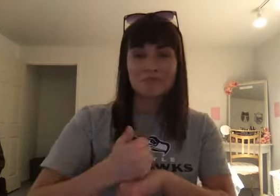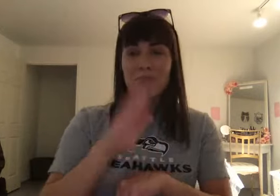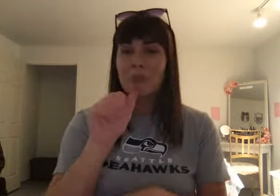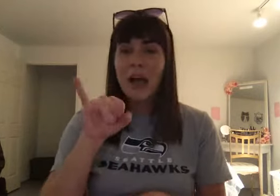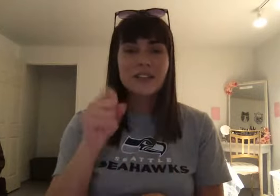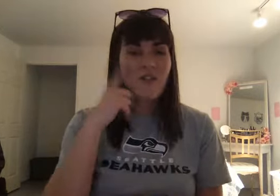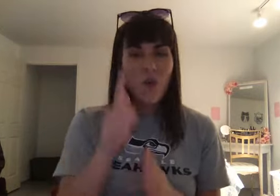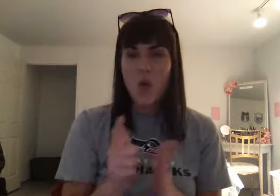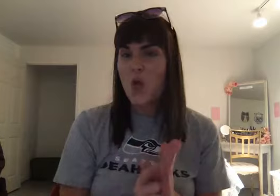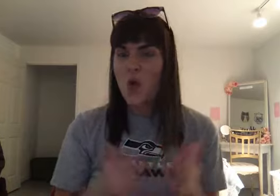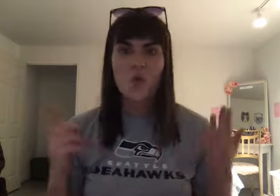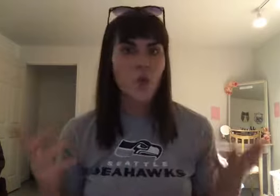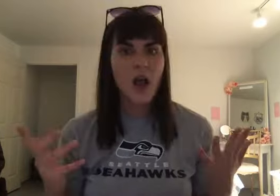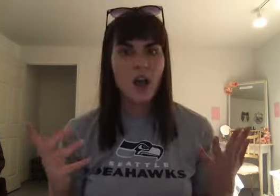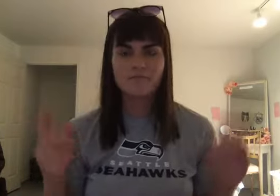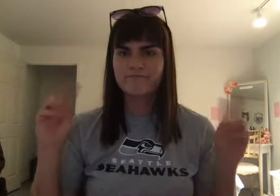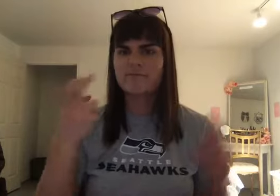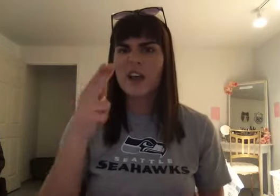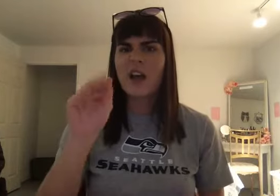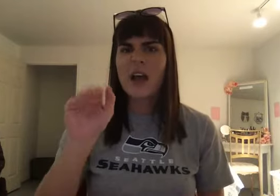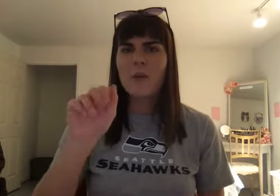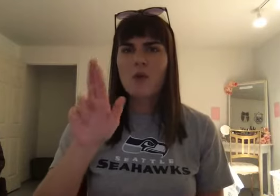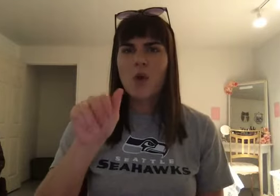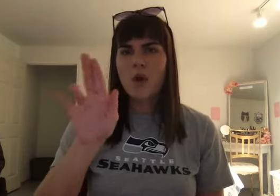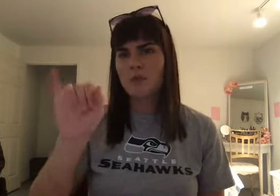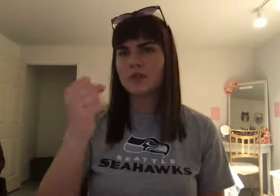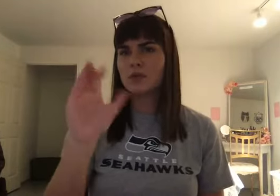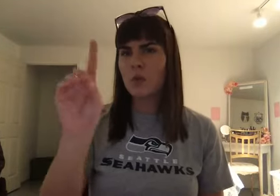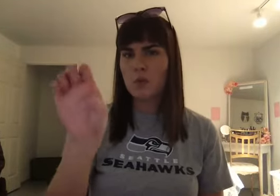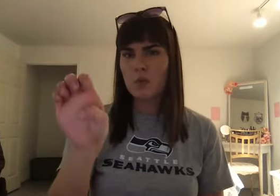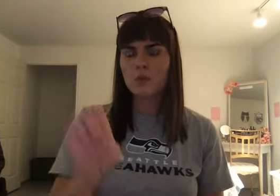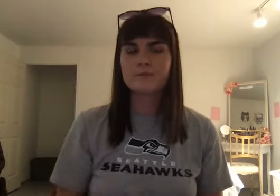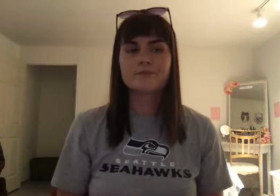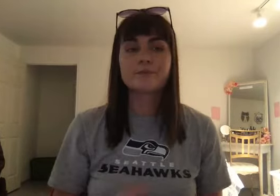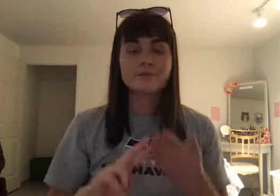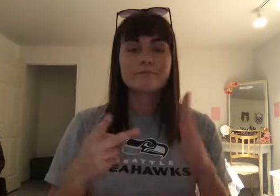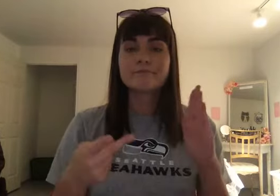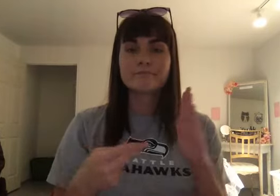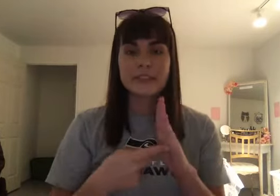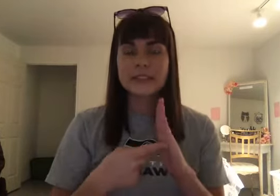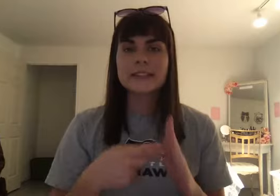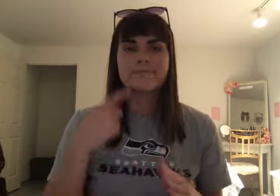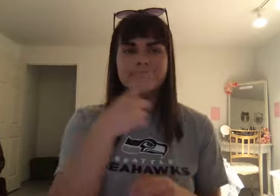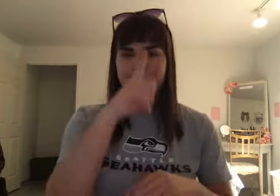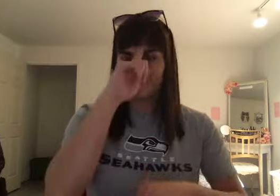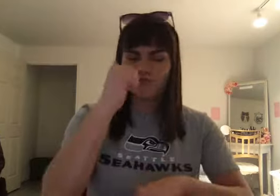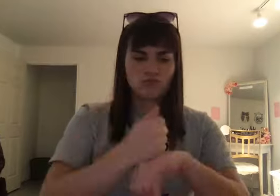civilization. it's called. Hammurabi's code. And it's going to be. A uniform. Code. Of laws. That